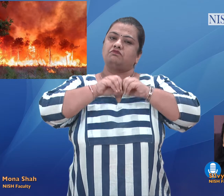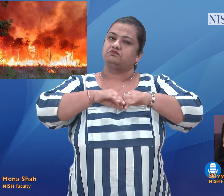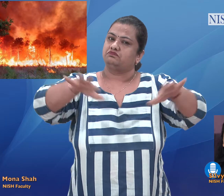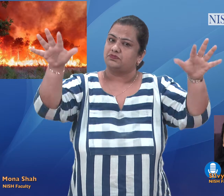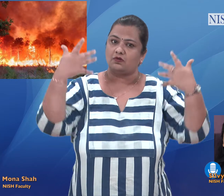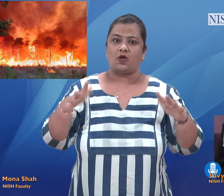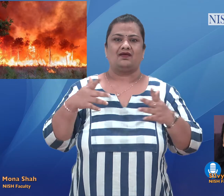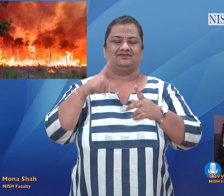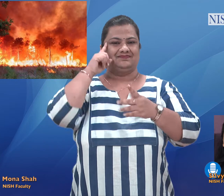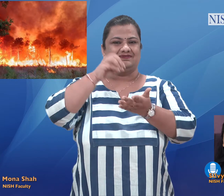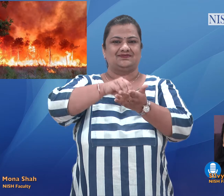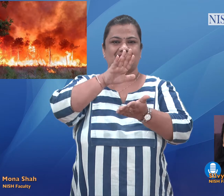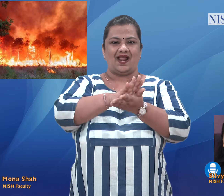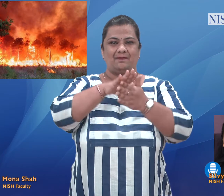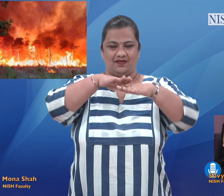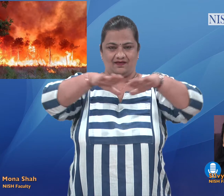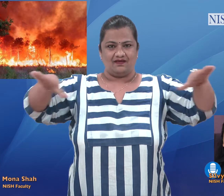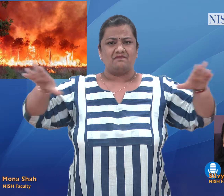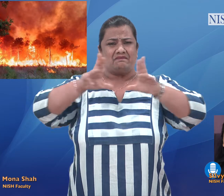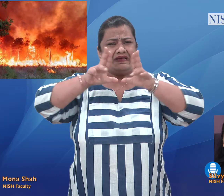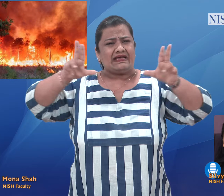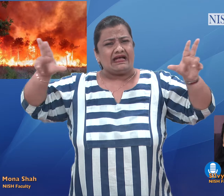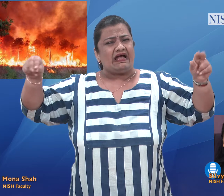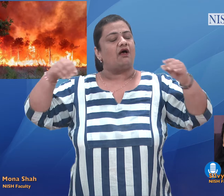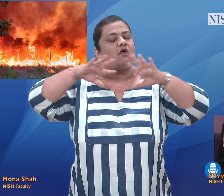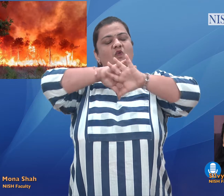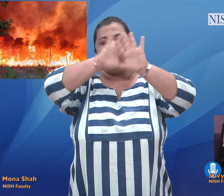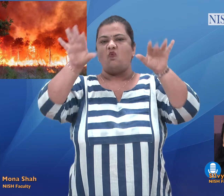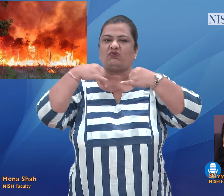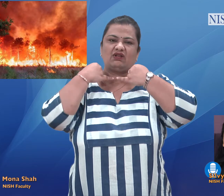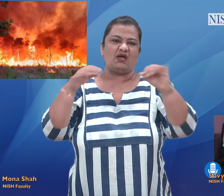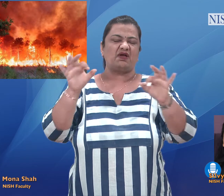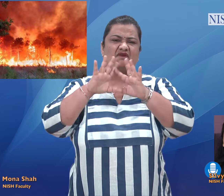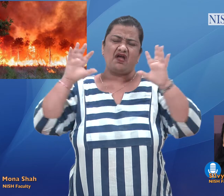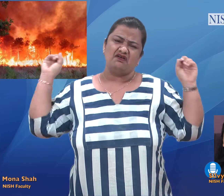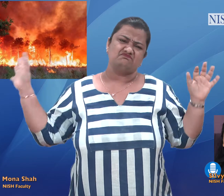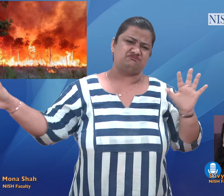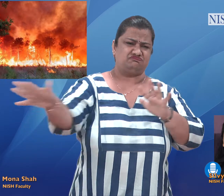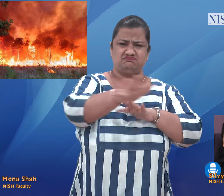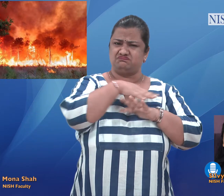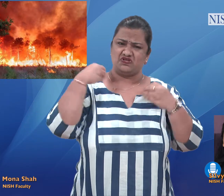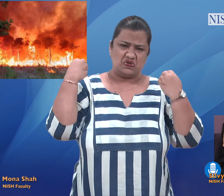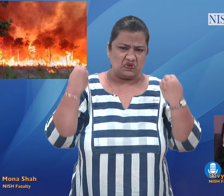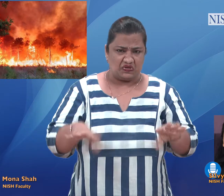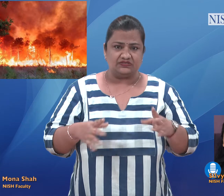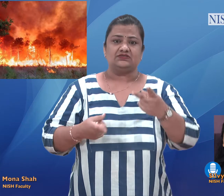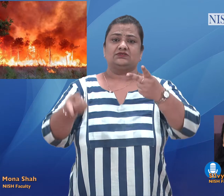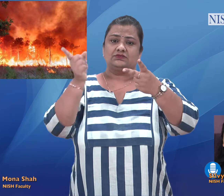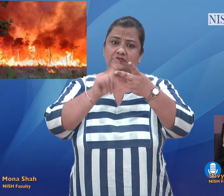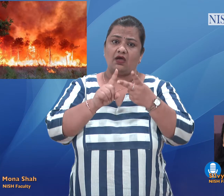residents and holidaymakers to leave the place and killed many of the emergency personnel in the previous week. Climate